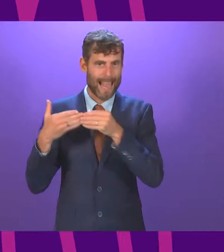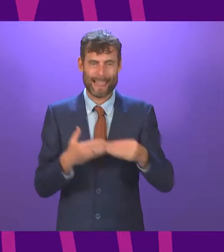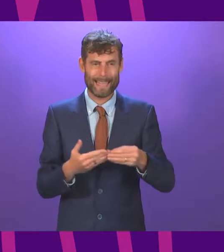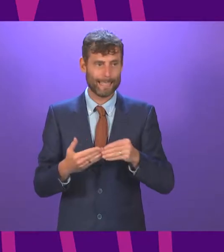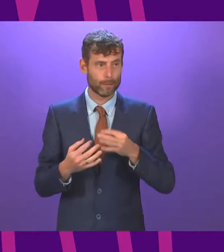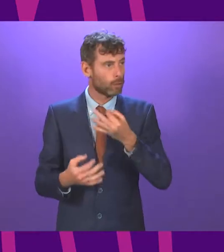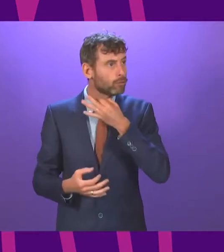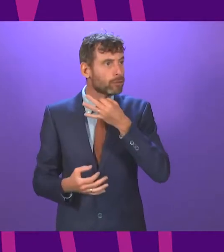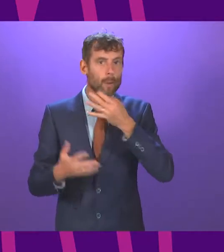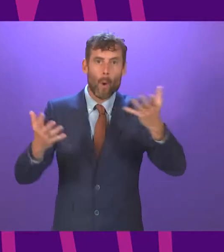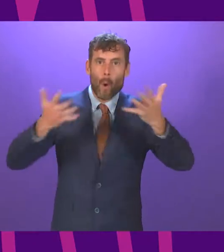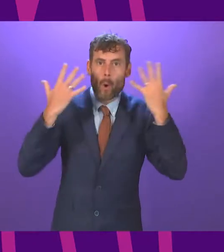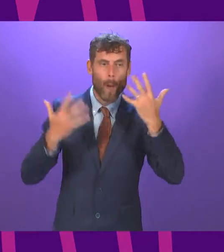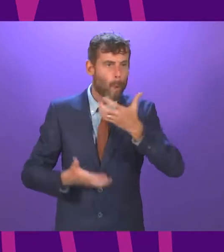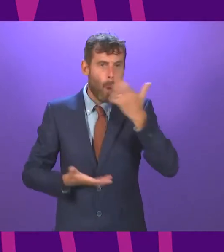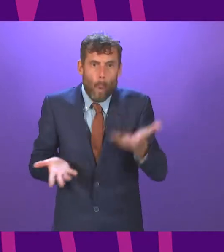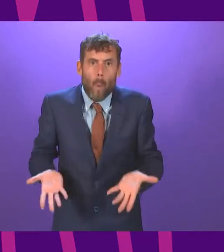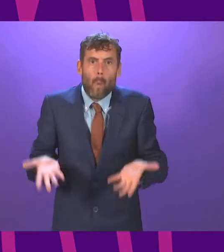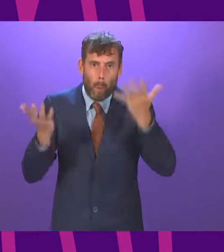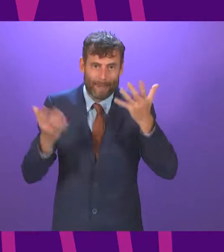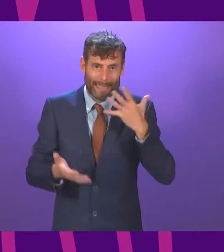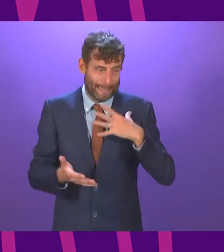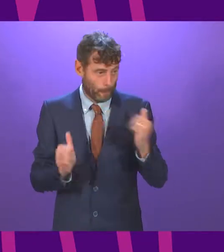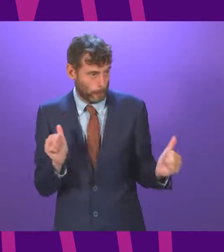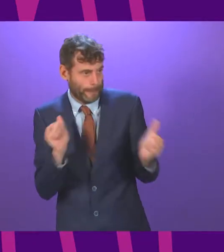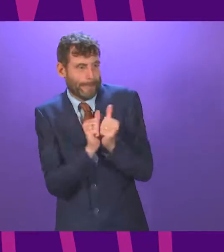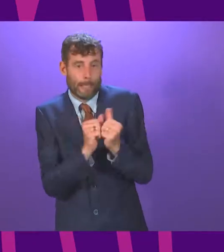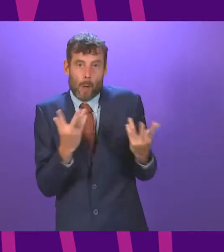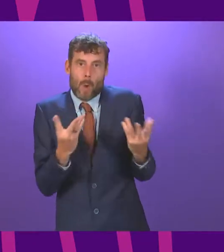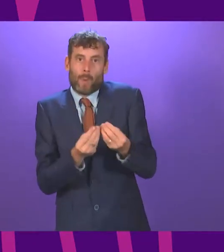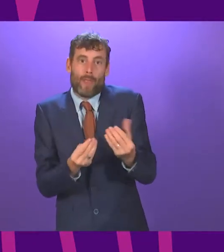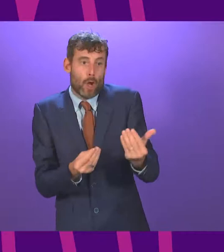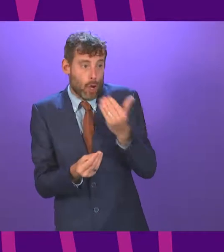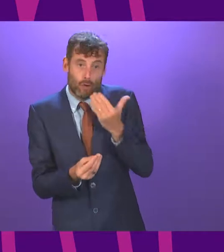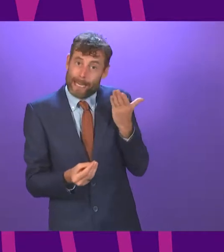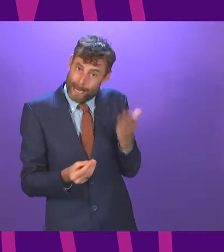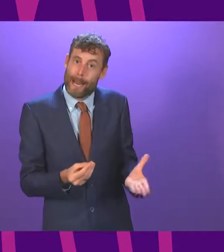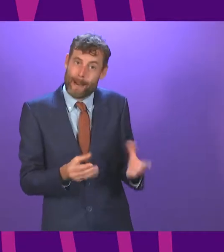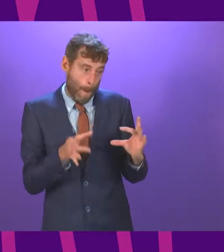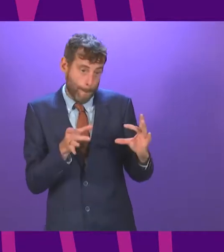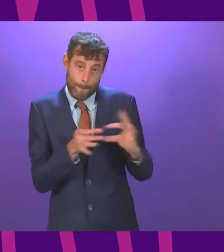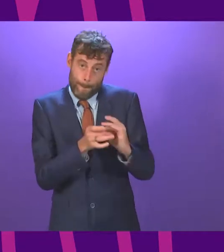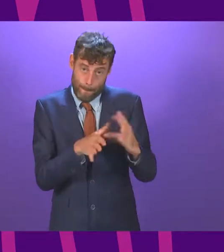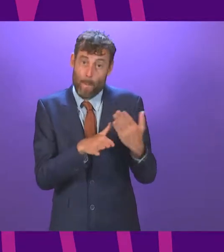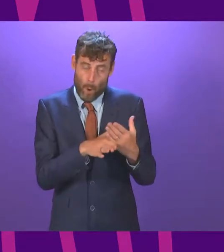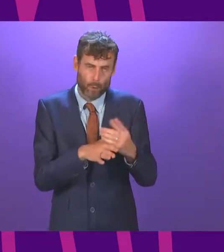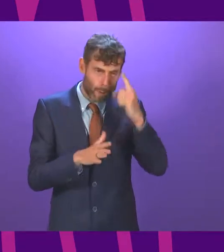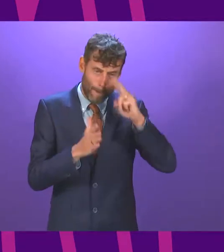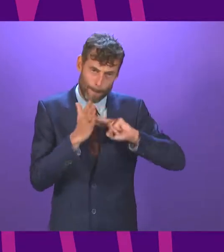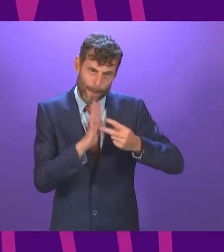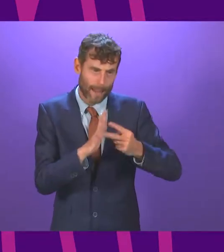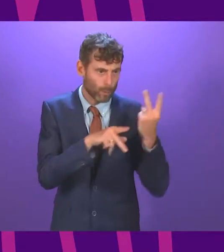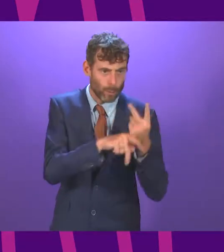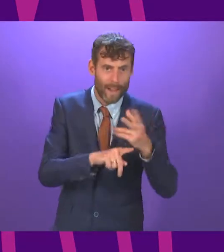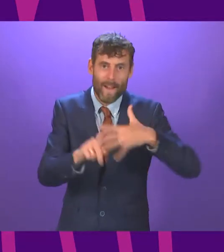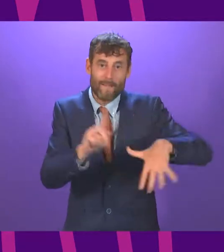threat seriously. And as such, the climate emergency formed the centrepiece of that deal. Whilst that imperative exists for